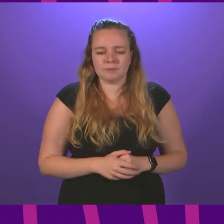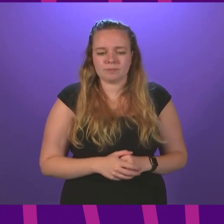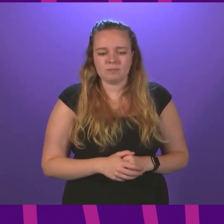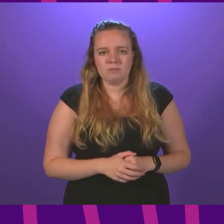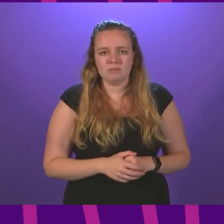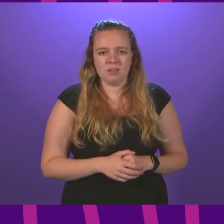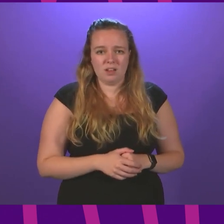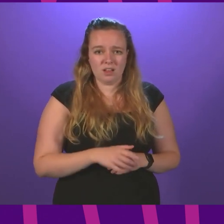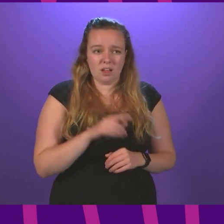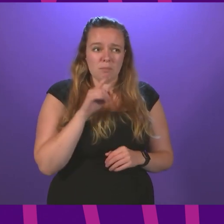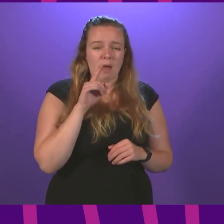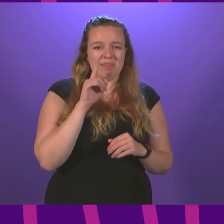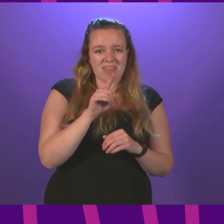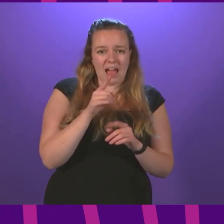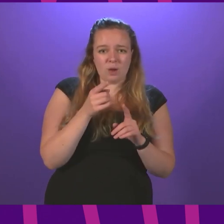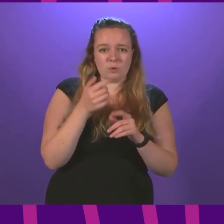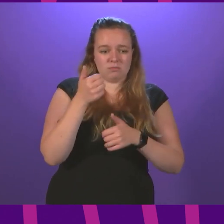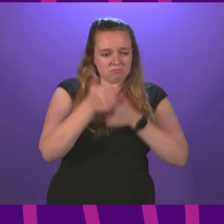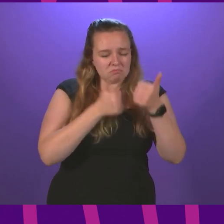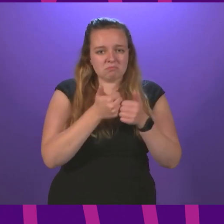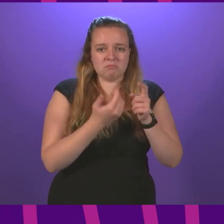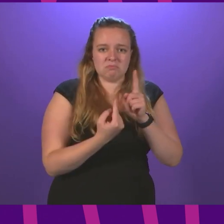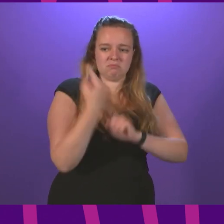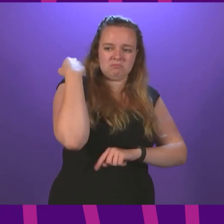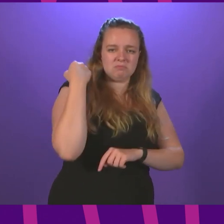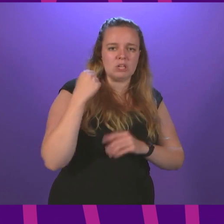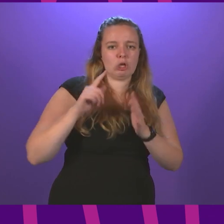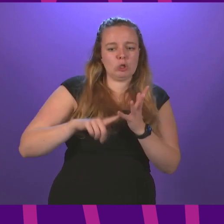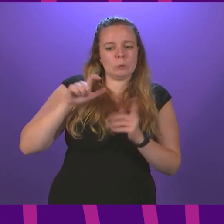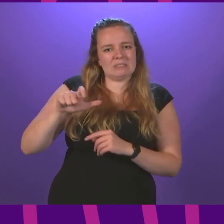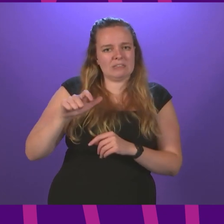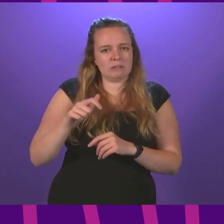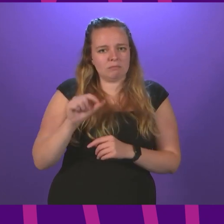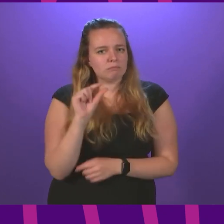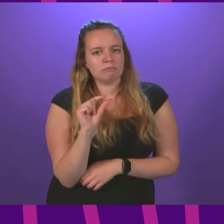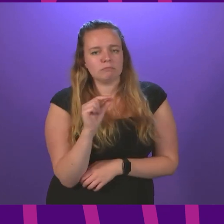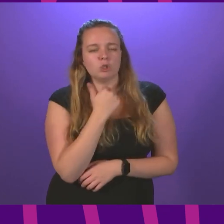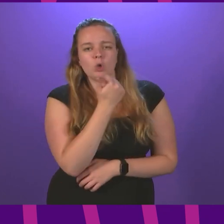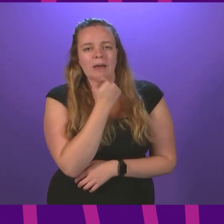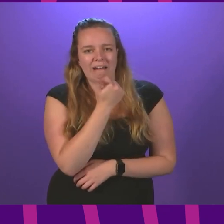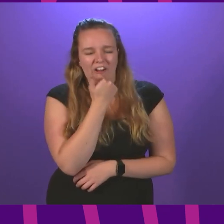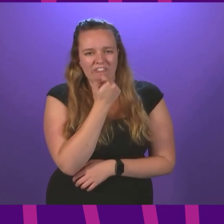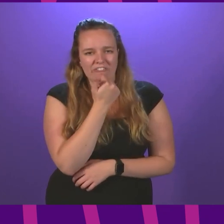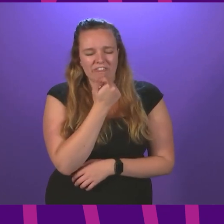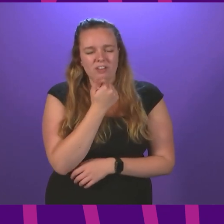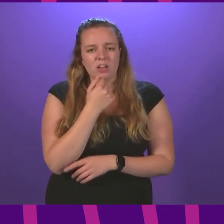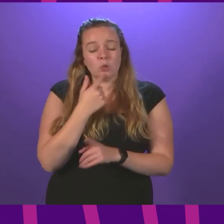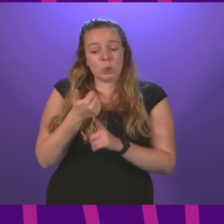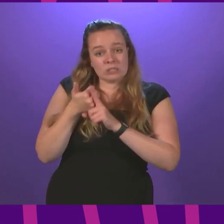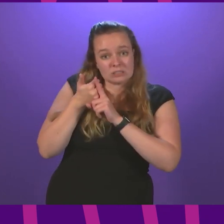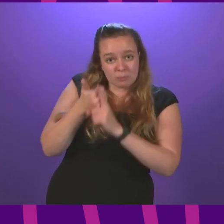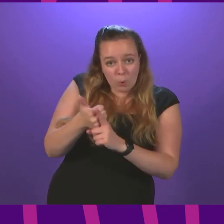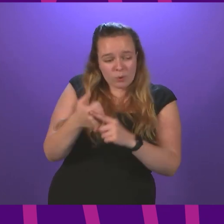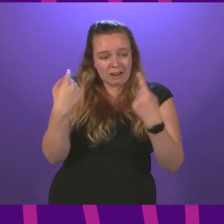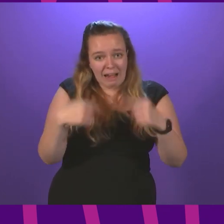But that was an acknowledgement back then, that universal credit was too little. And to support and allow